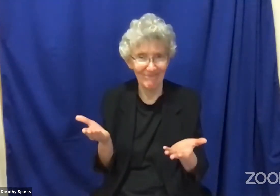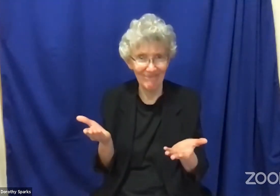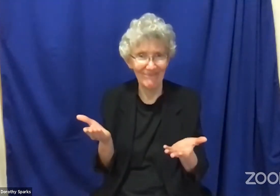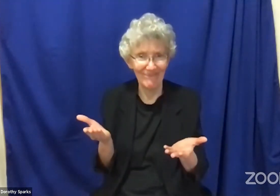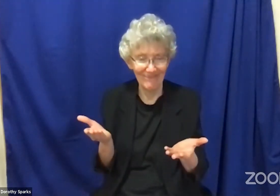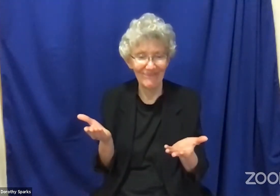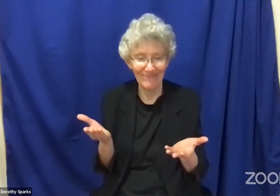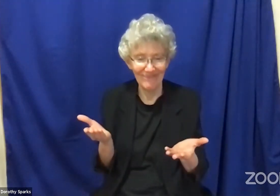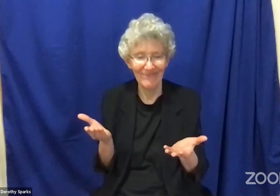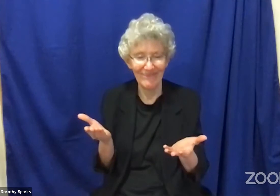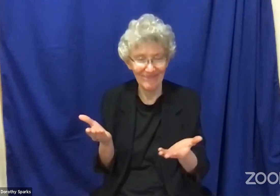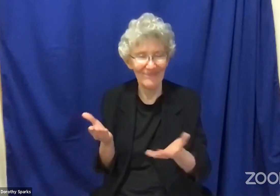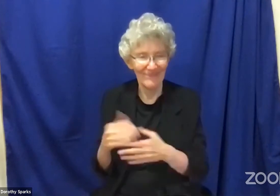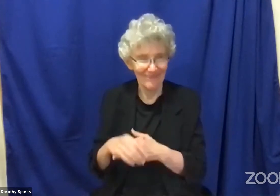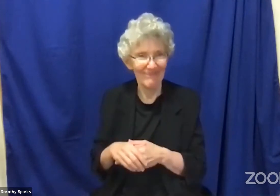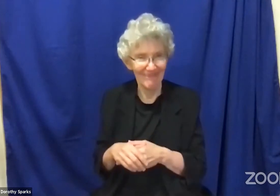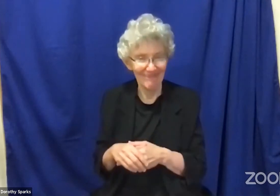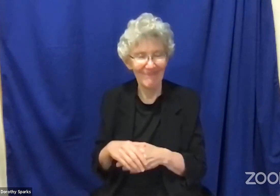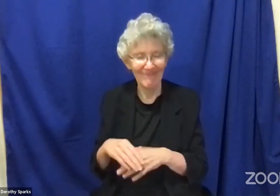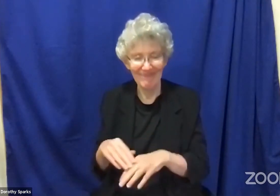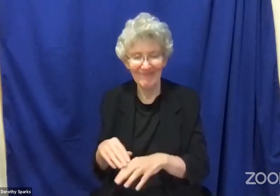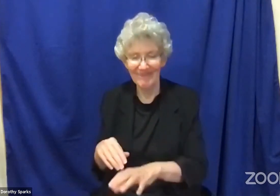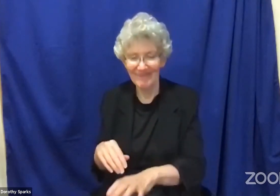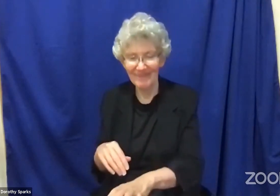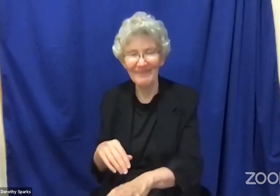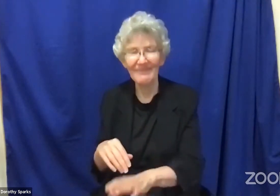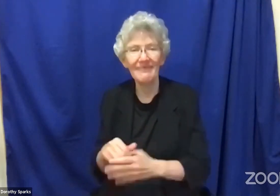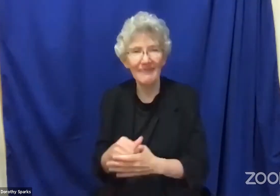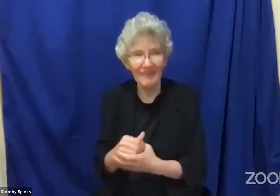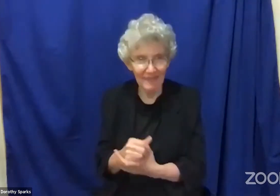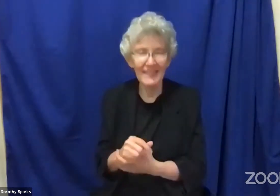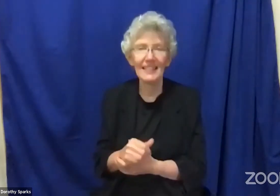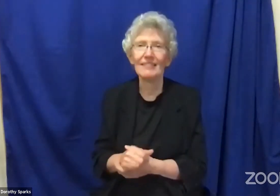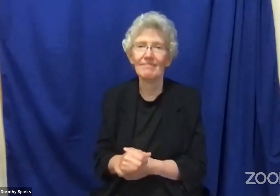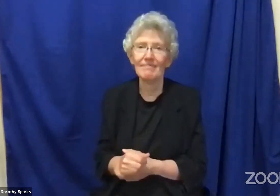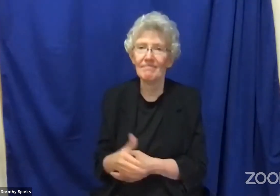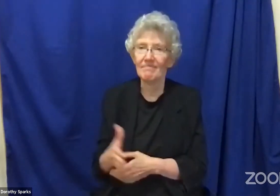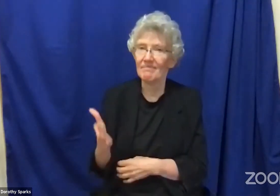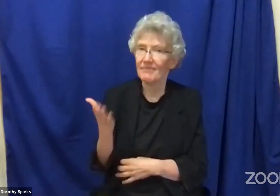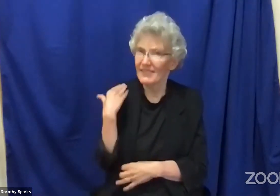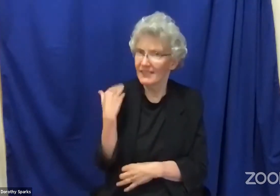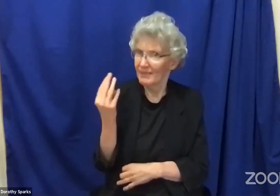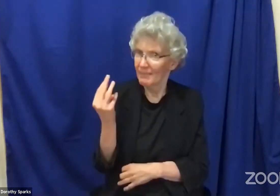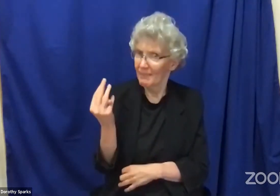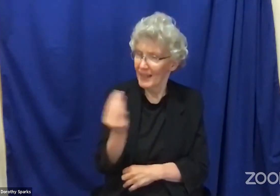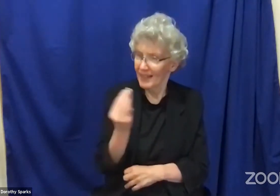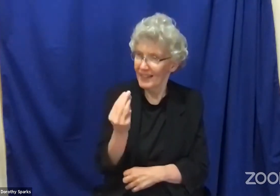And they had declared that because of their work that hope was here.